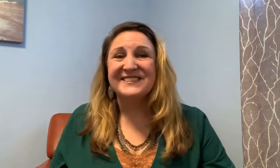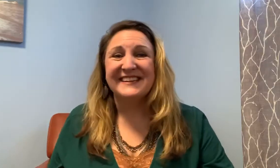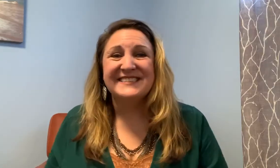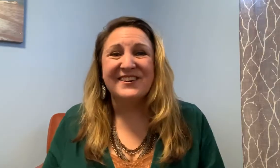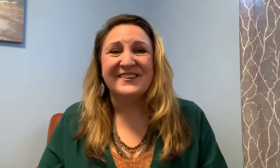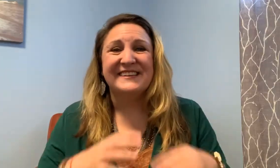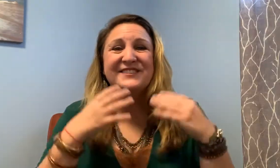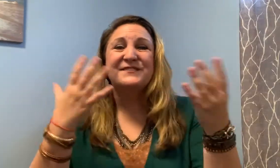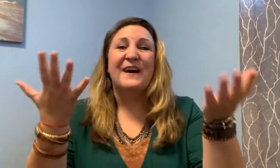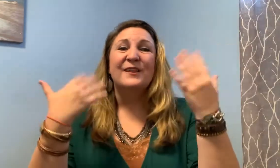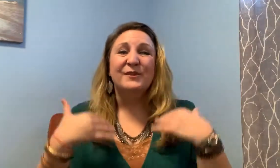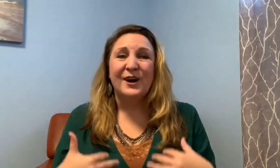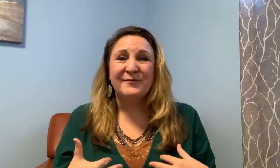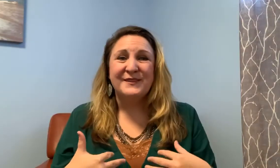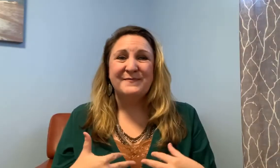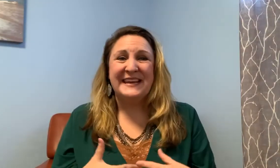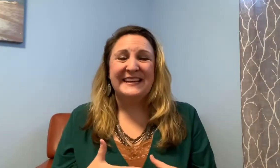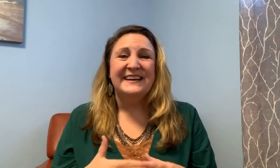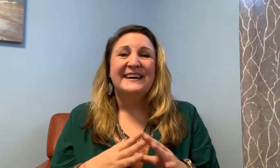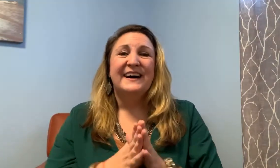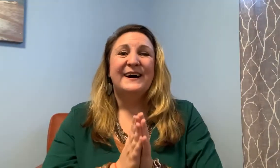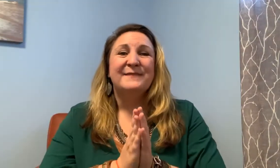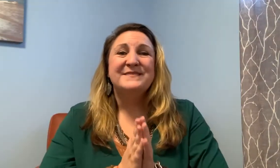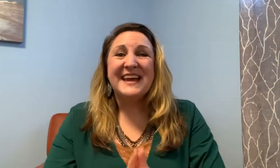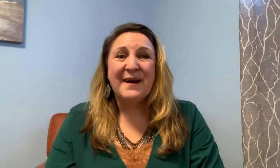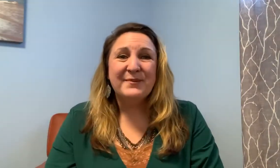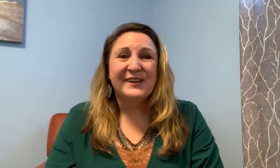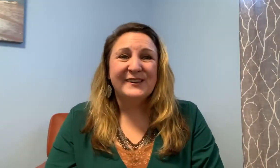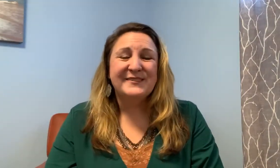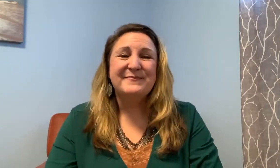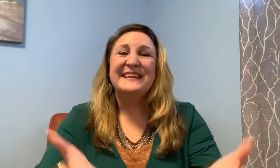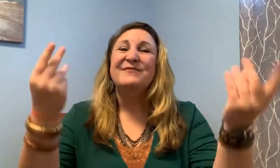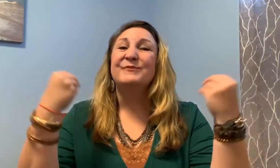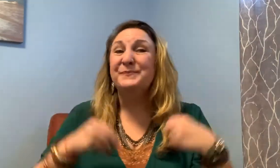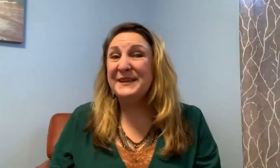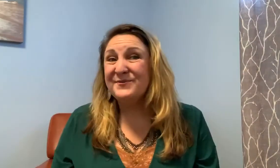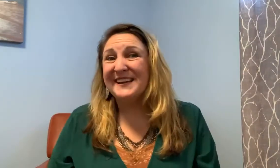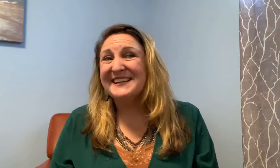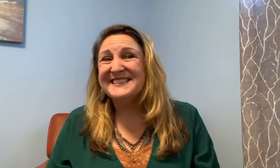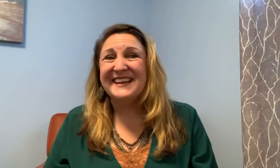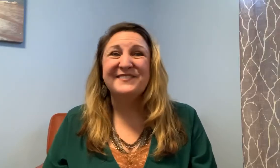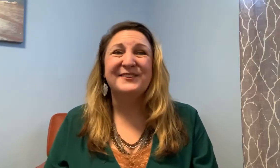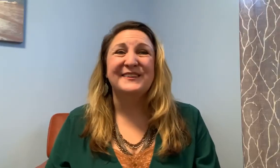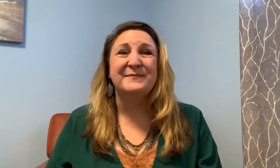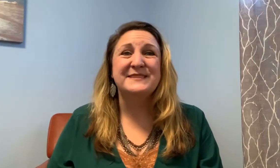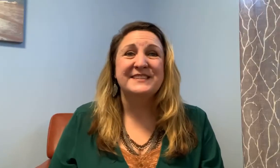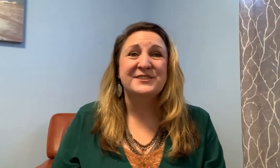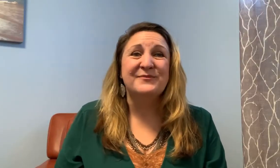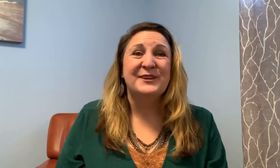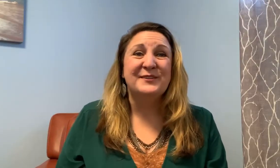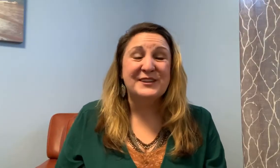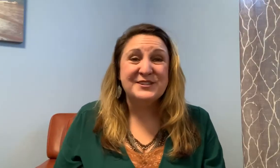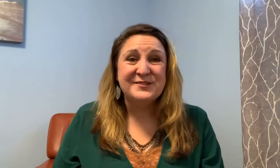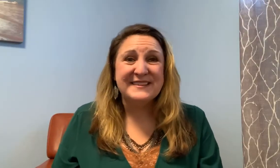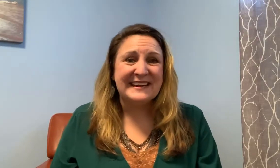get started just follow along with me tap along with me repeat what I say if you're in a position where you can do that